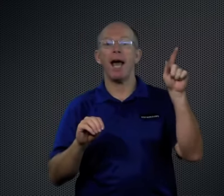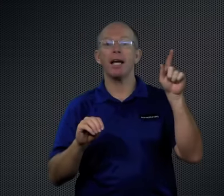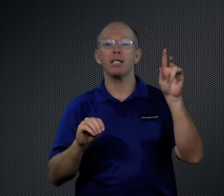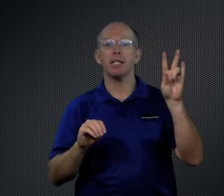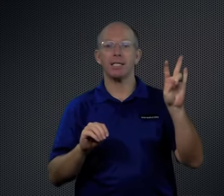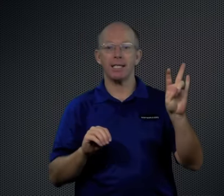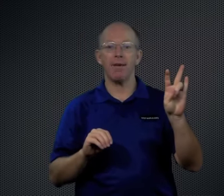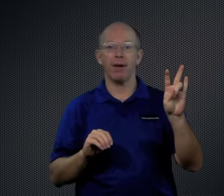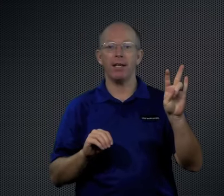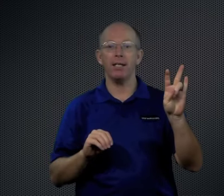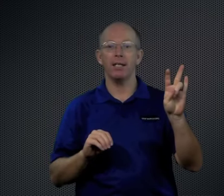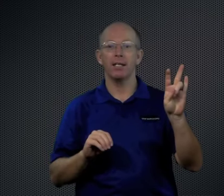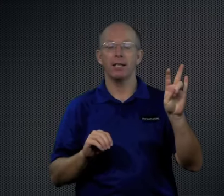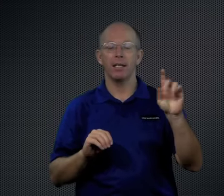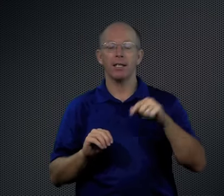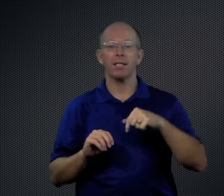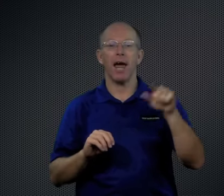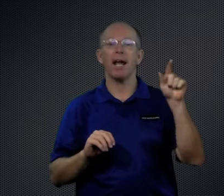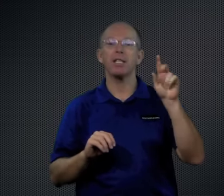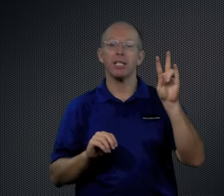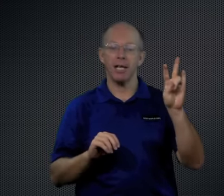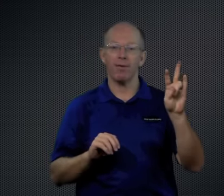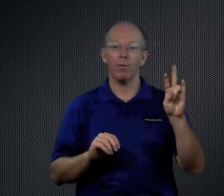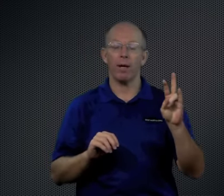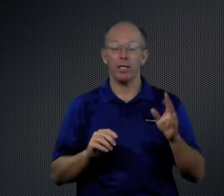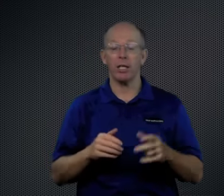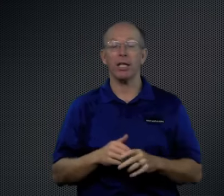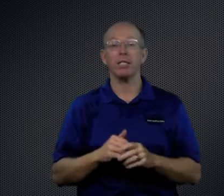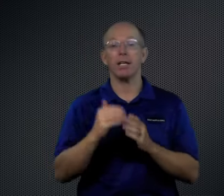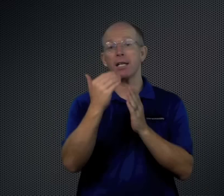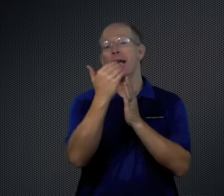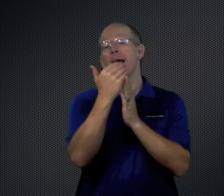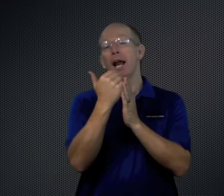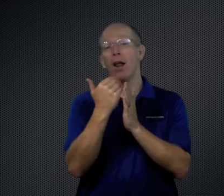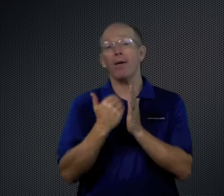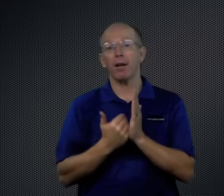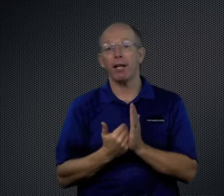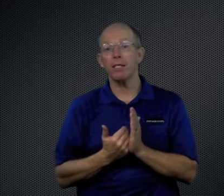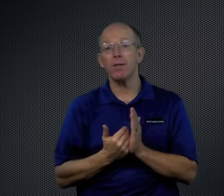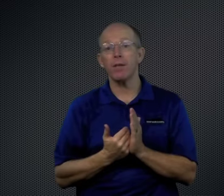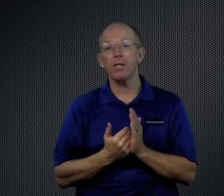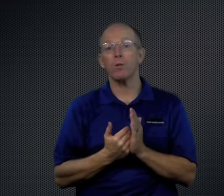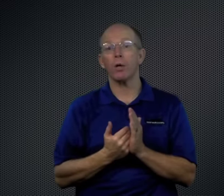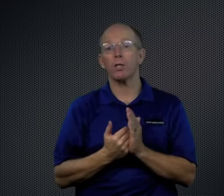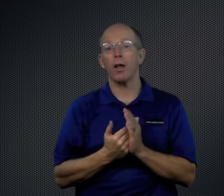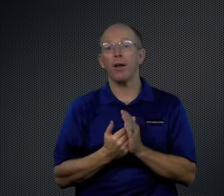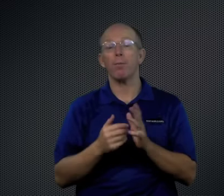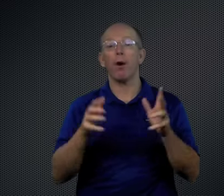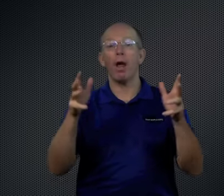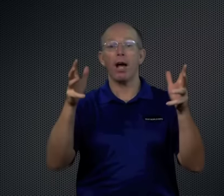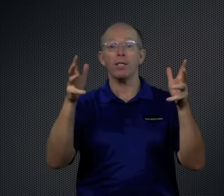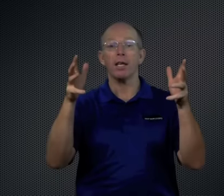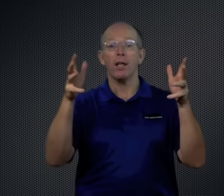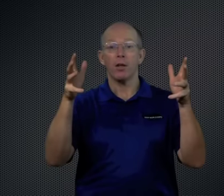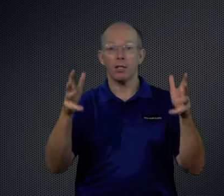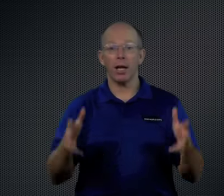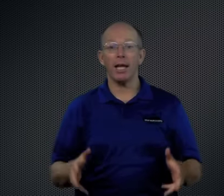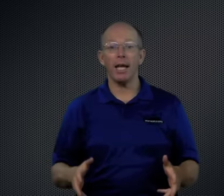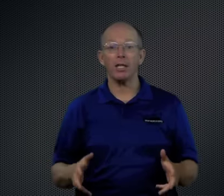seven slash seven. We'll get you to this lesson. It'll have the list of these words on there. Plus, there's a link